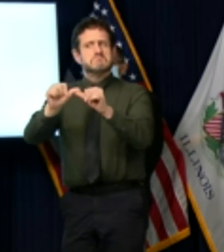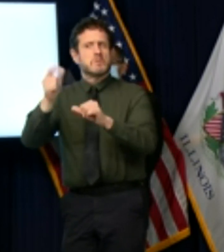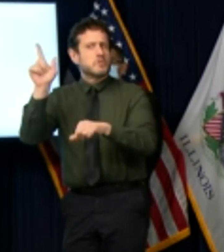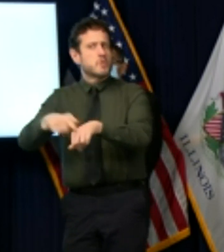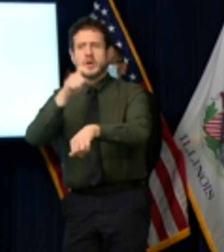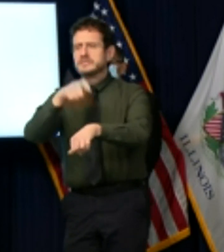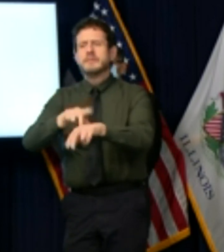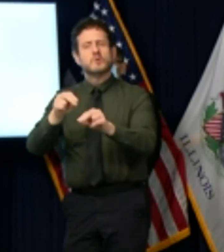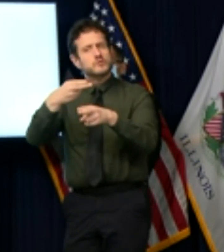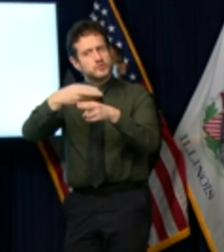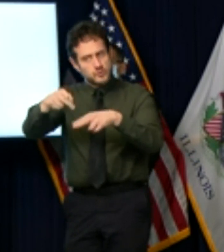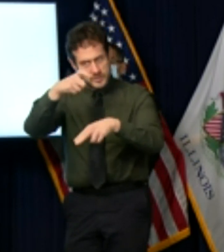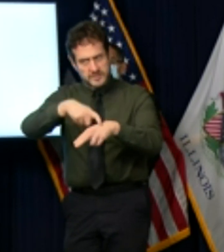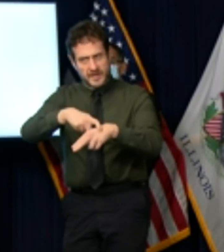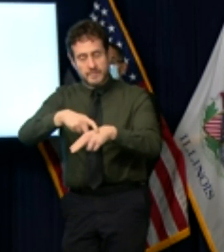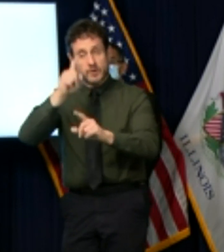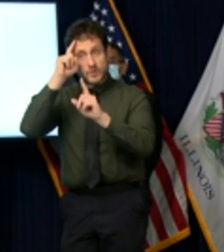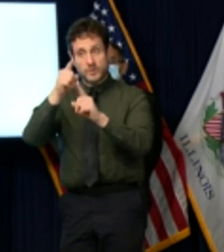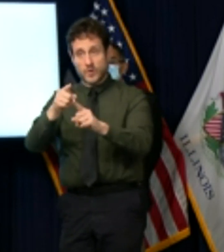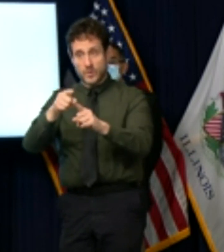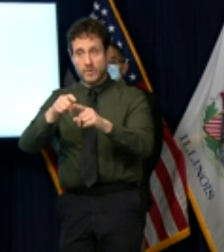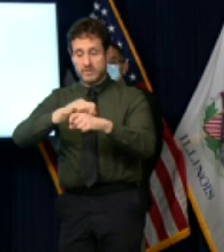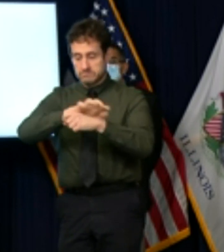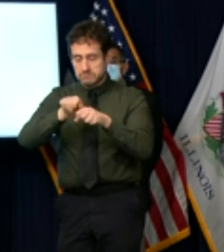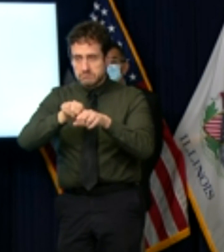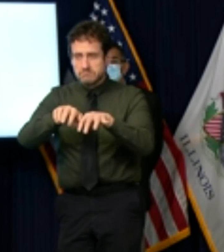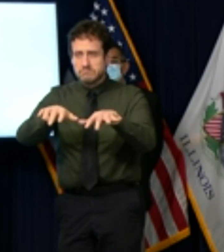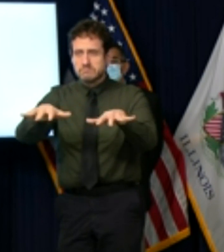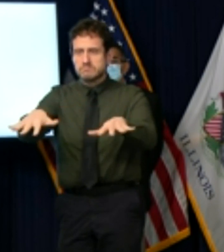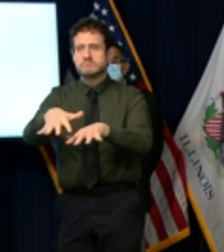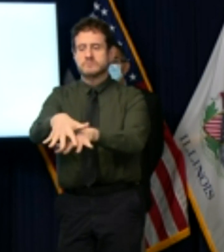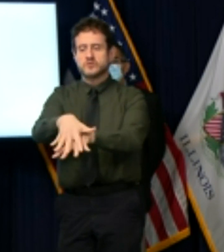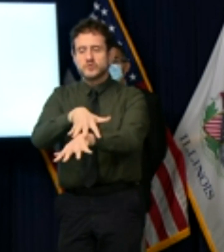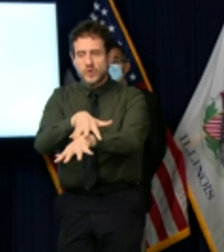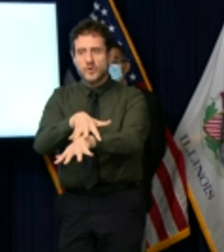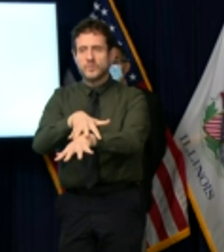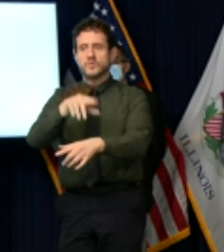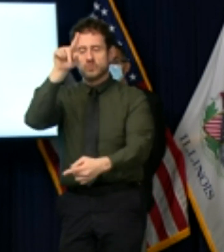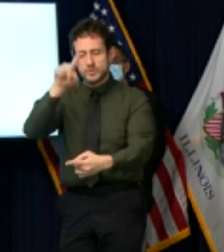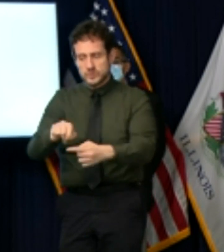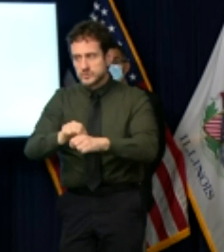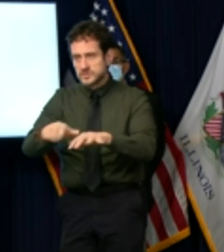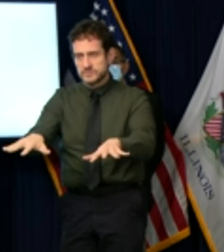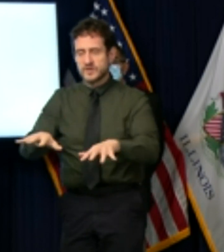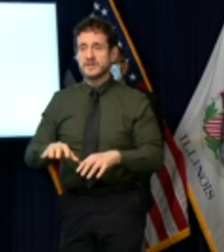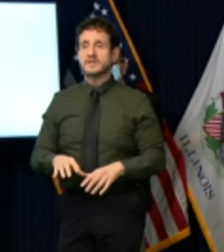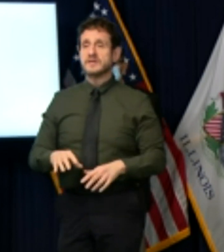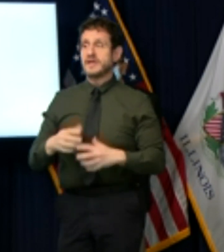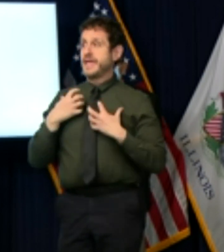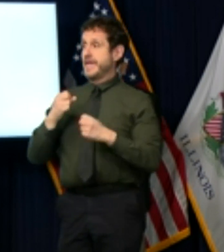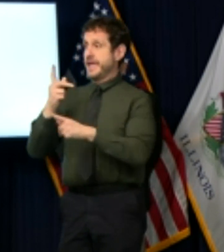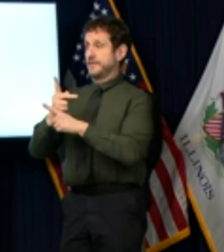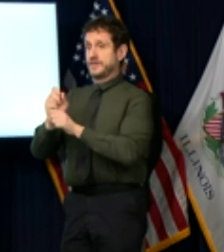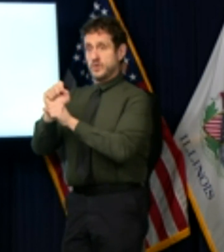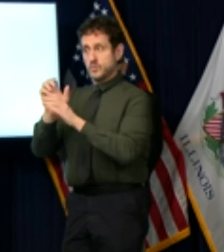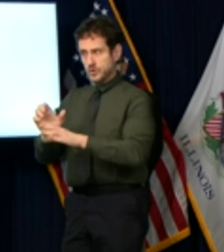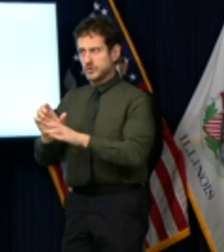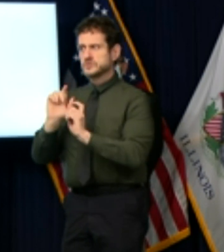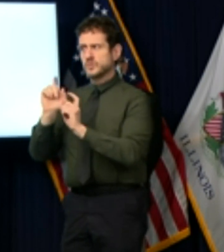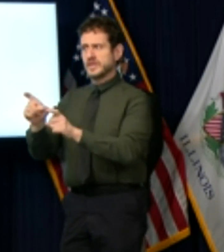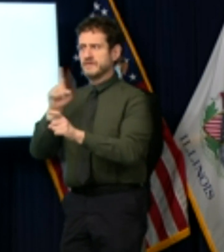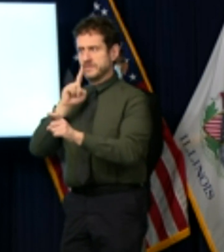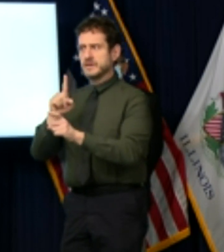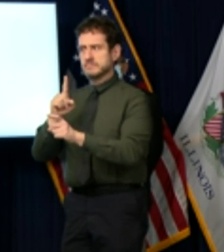spread of this virus in our communities that will give our health care workers some relief and ensure that there will be